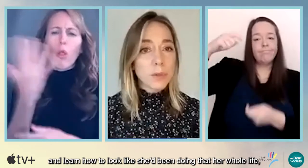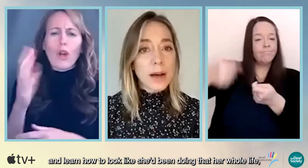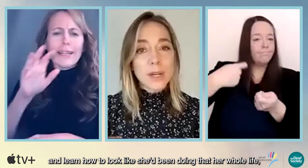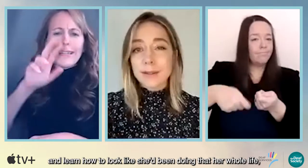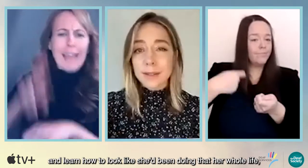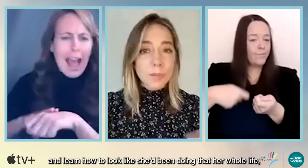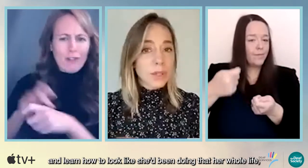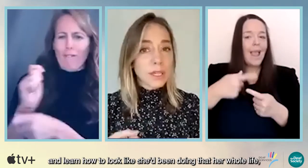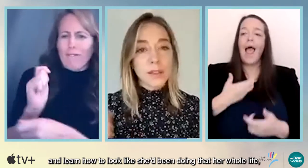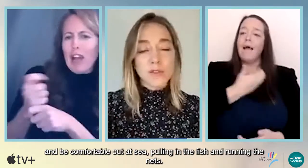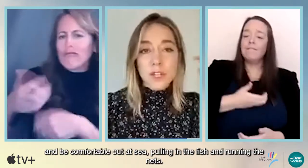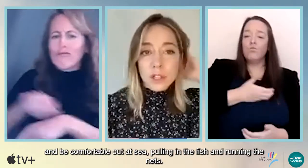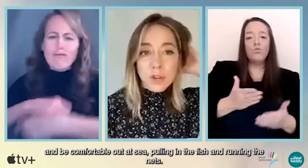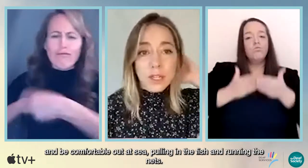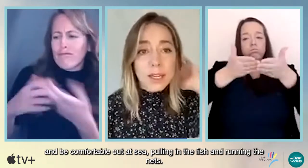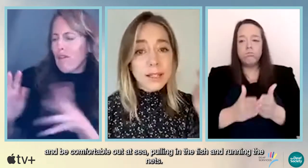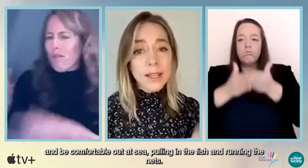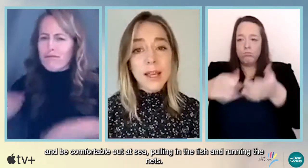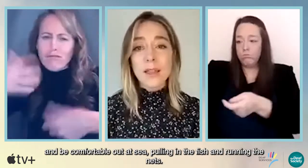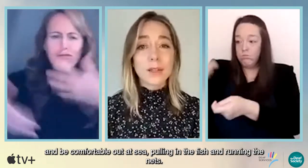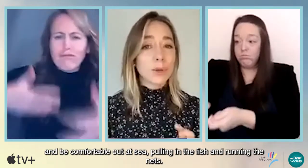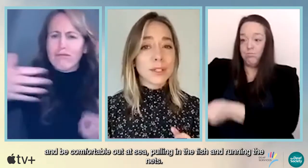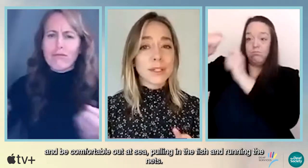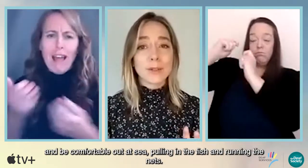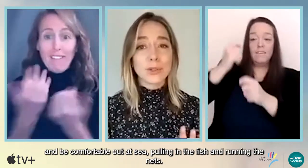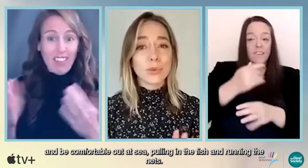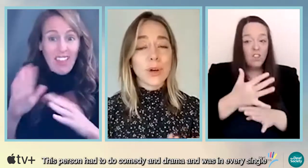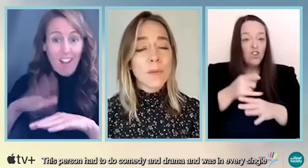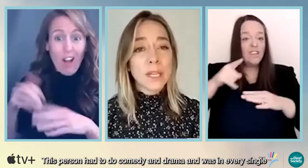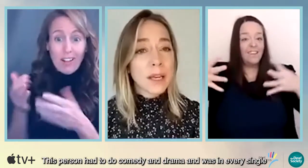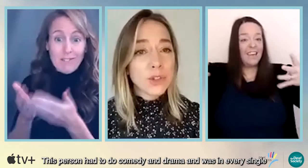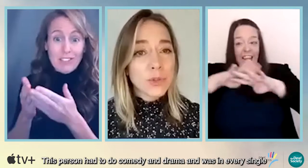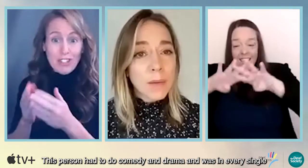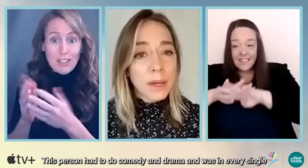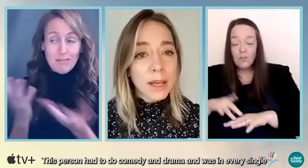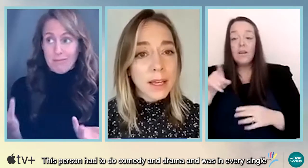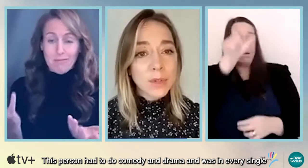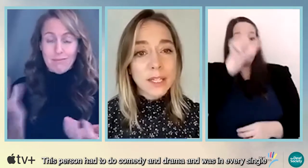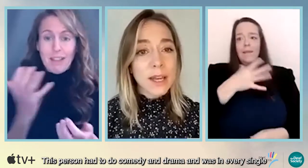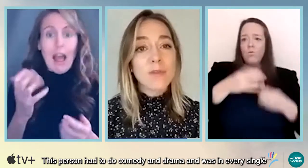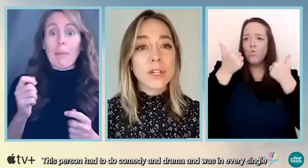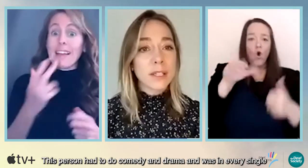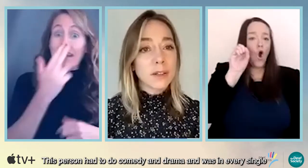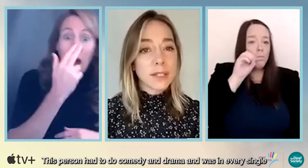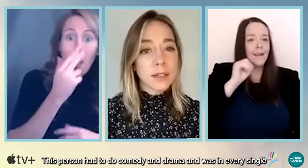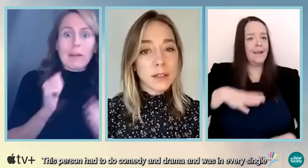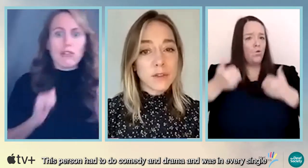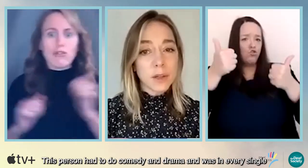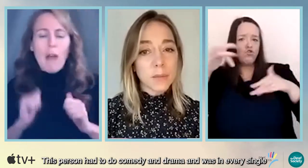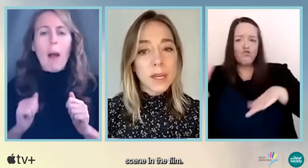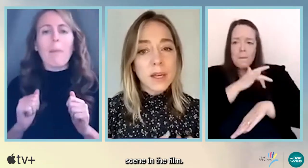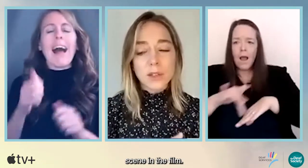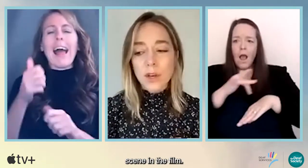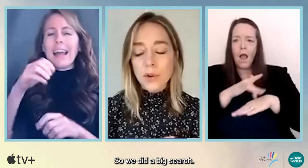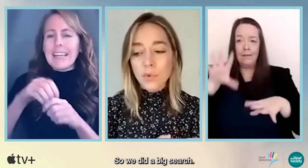comfortable out at sea pulling in the fish and running the nets. This person had to do comedy and drama and was in every single scene in the